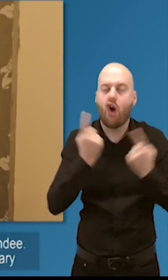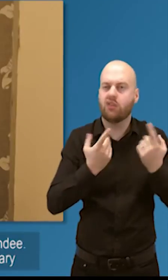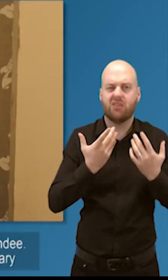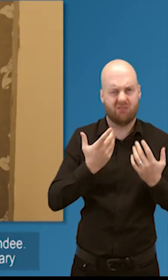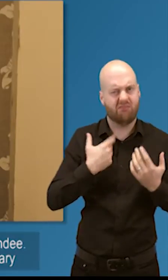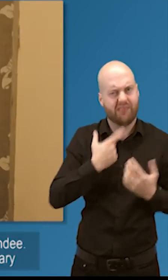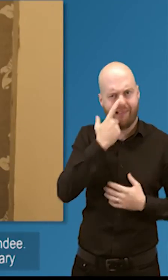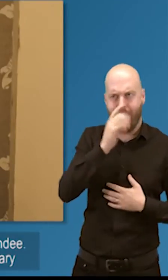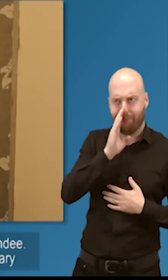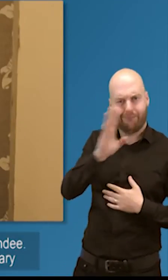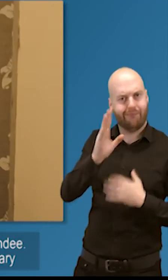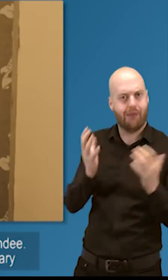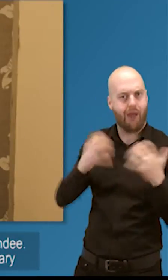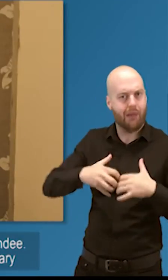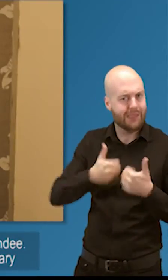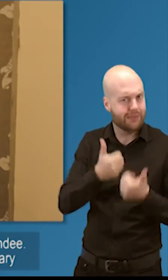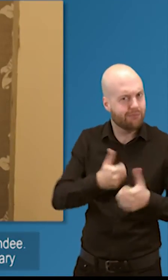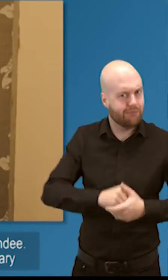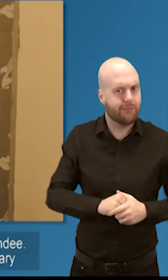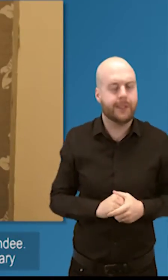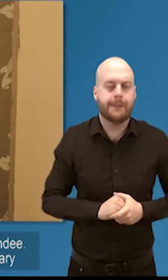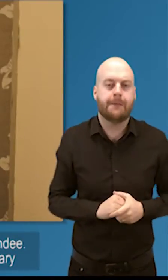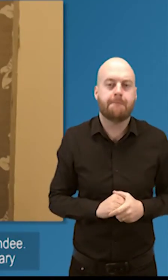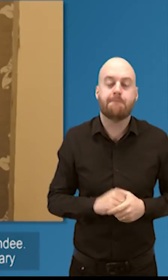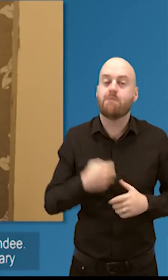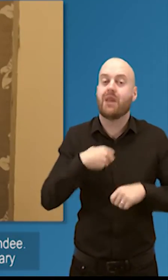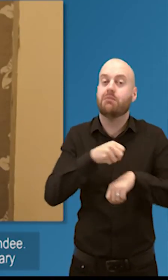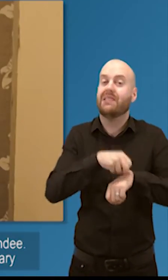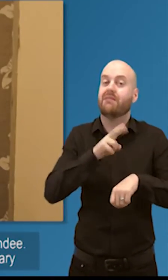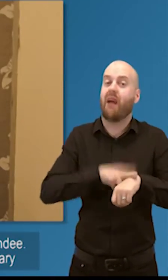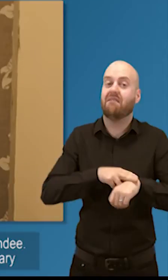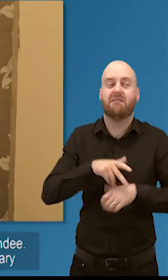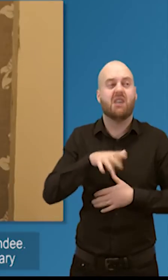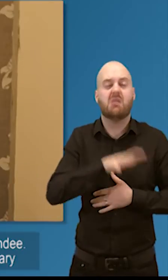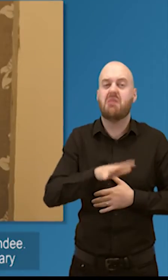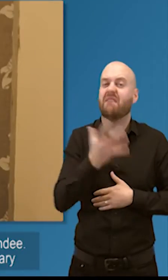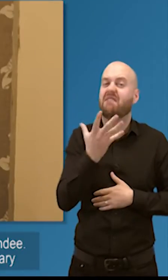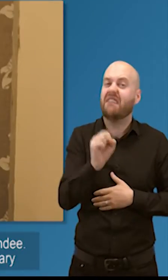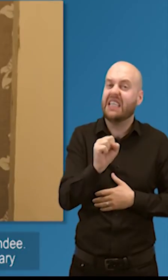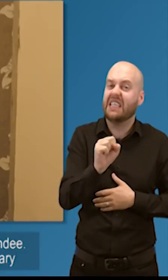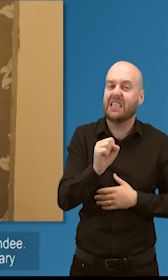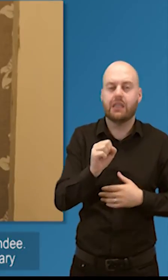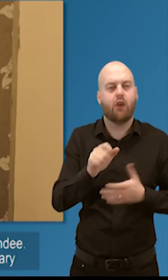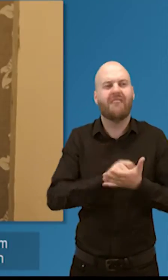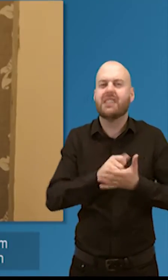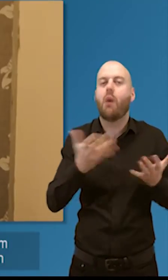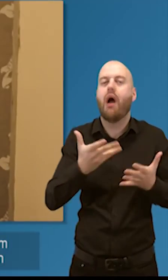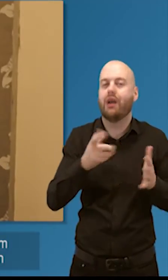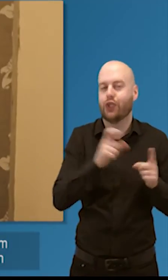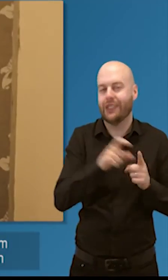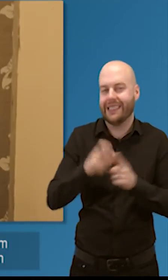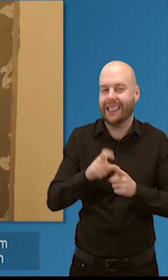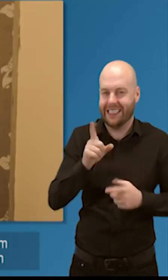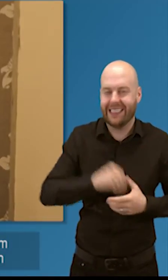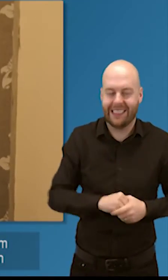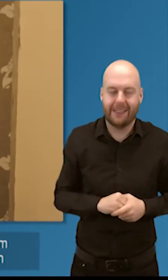We have about 50 staff and we're all based in Dundee. I only joined the organisation at the end of January.